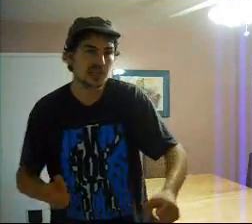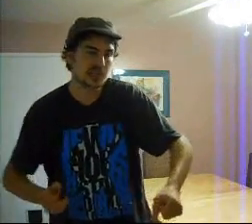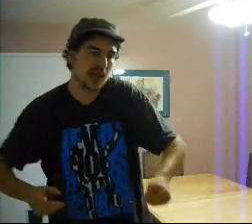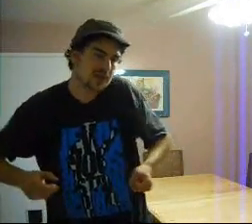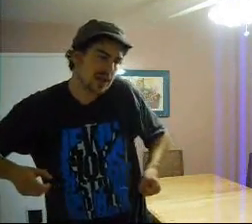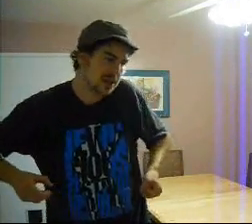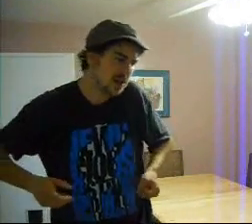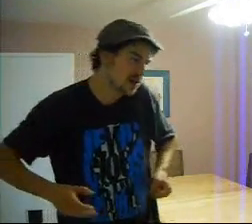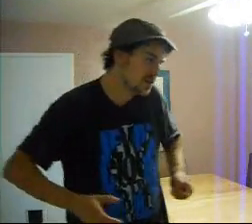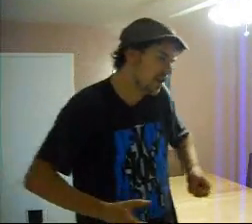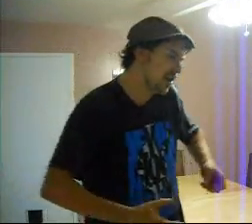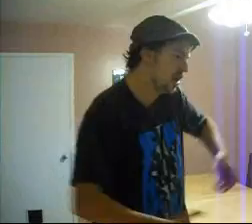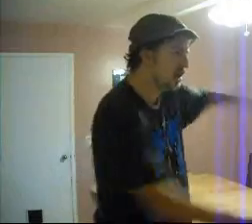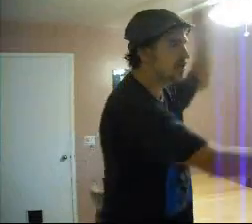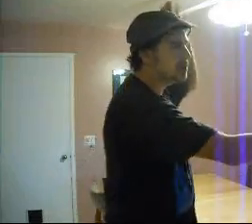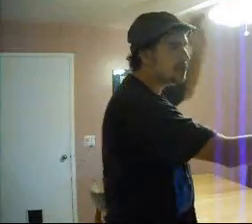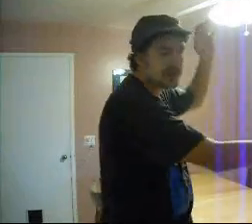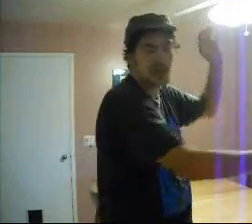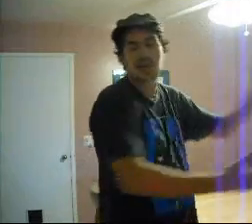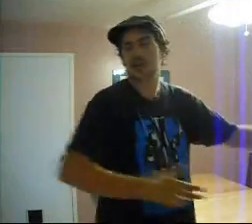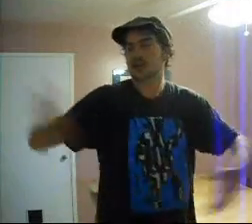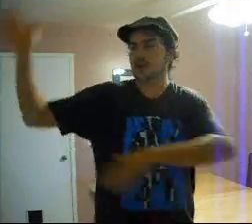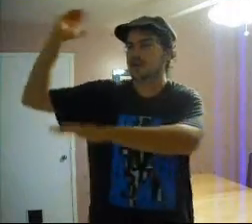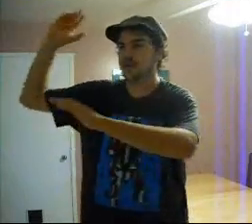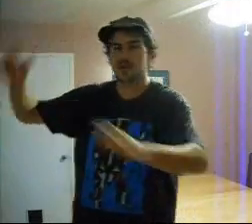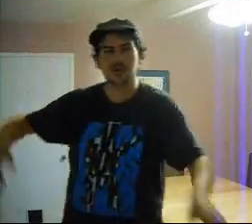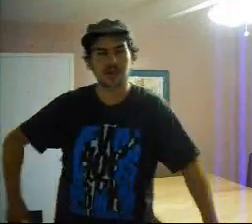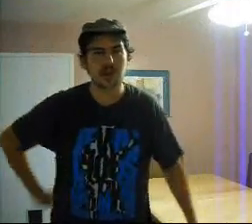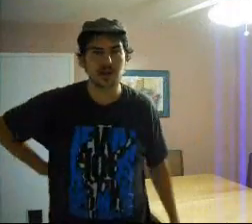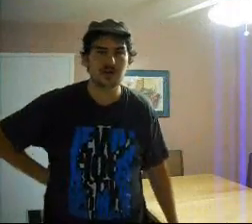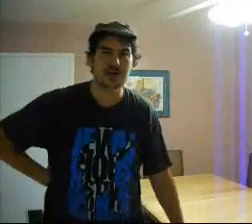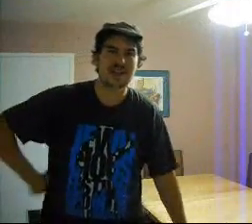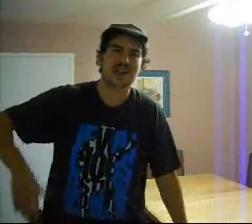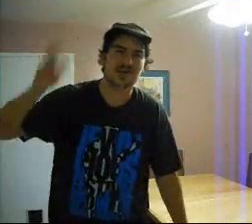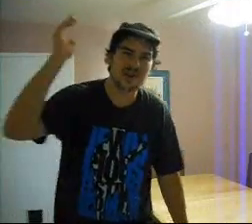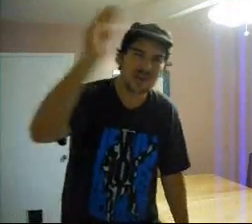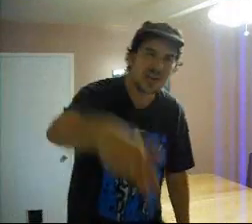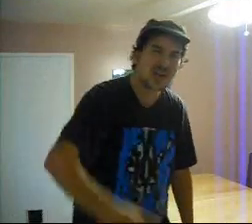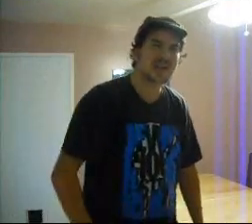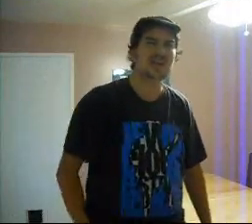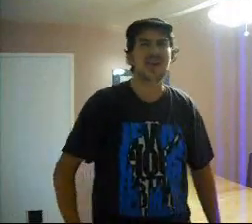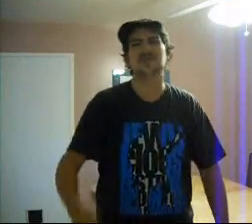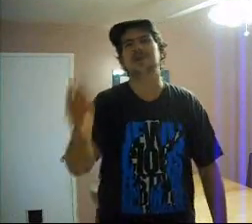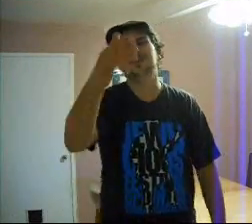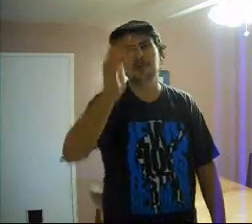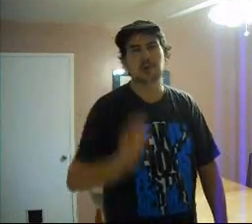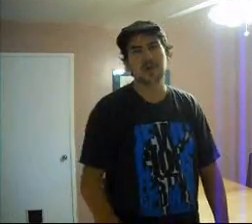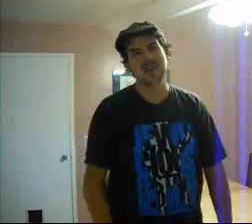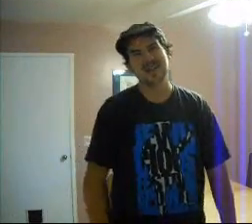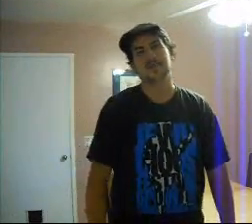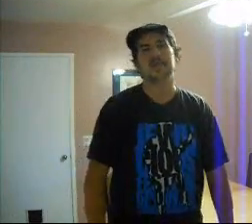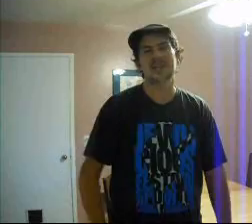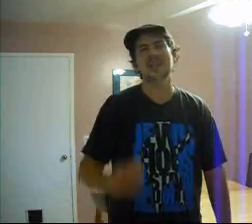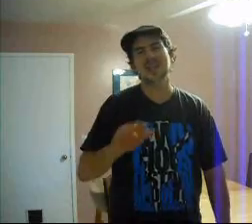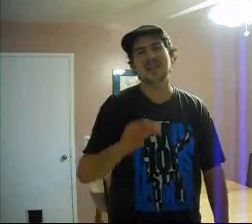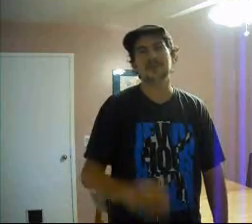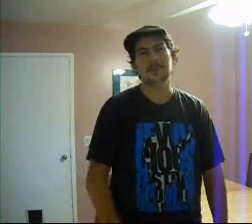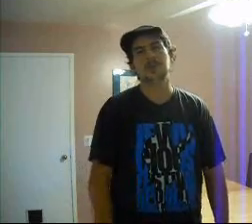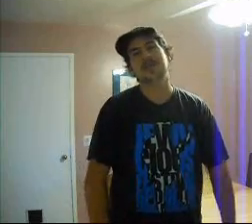to like. Sit like. Under a seat. And it's a whole thing. You know. And they don't have. You know. You have to bring a milk crate. That's really. Like. People should sell